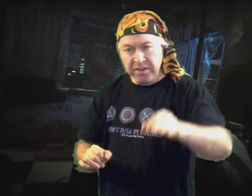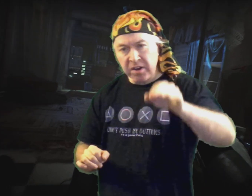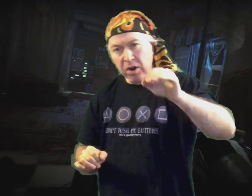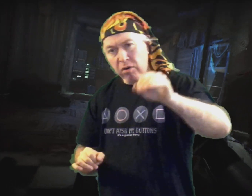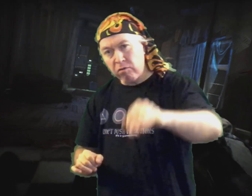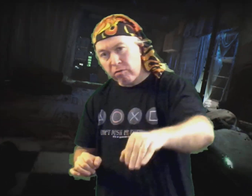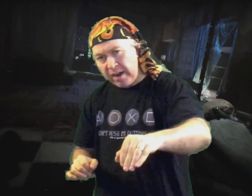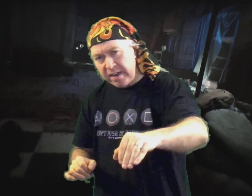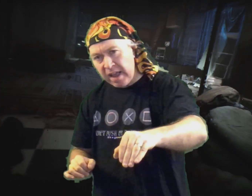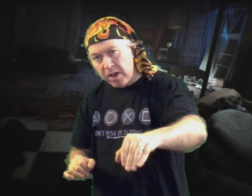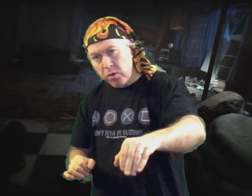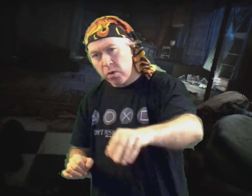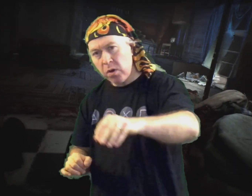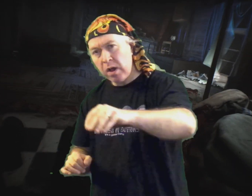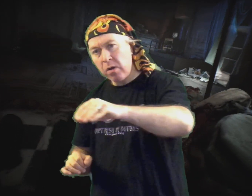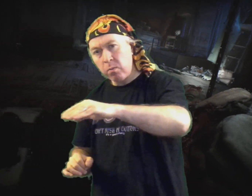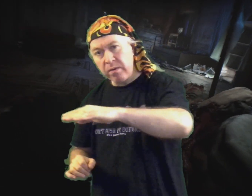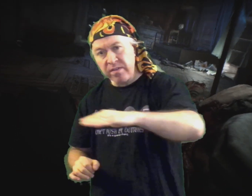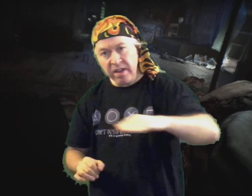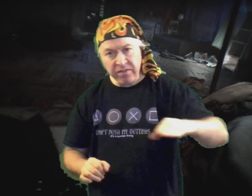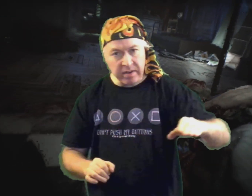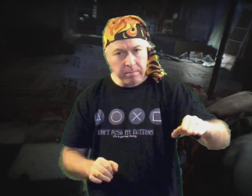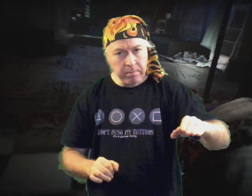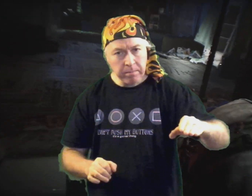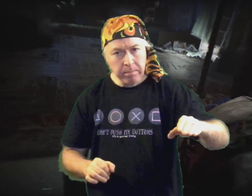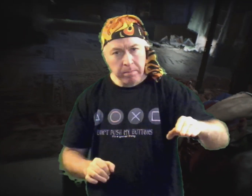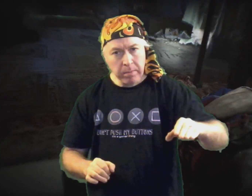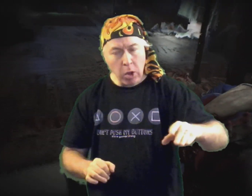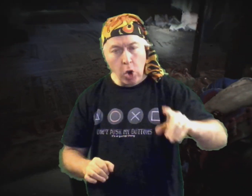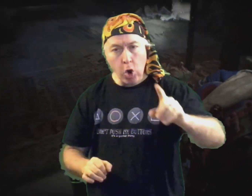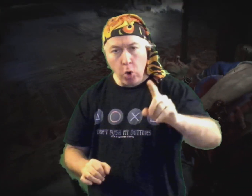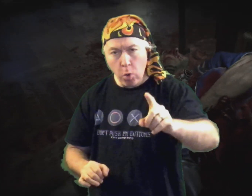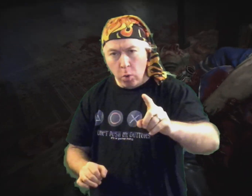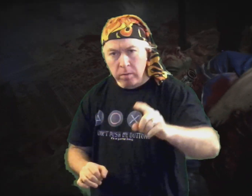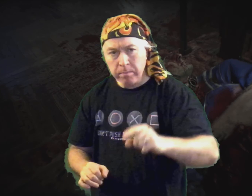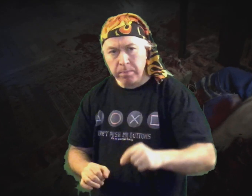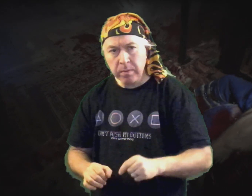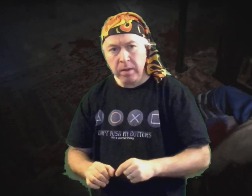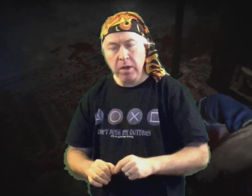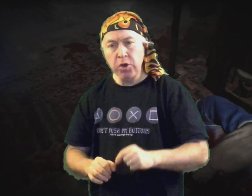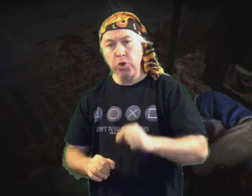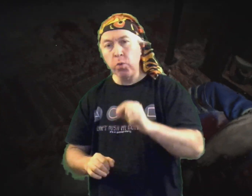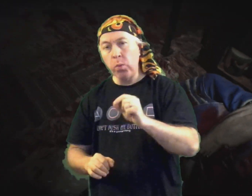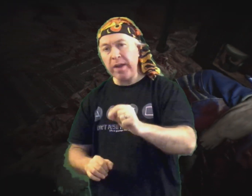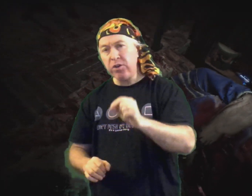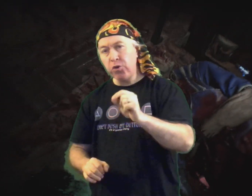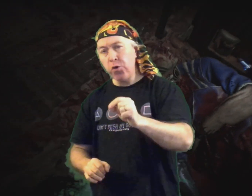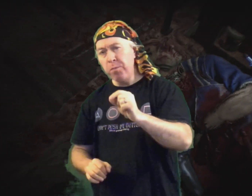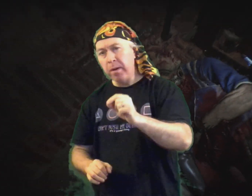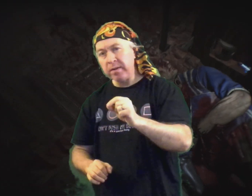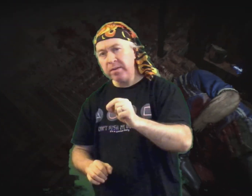start right now with nothing or you wait two months